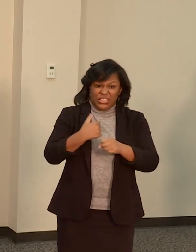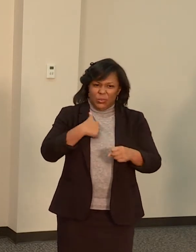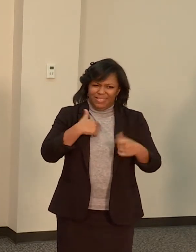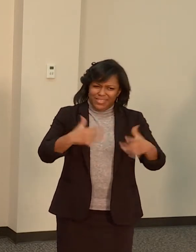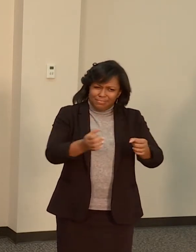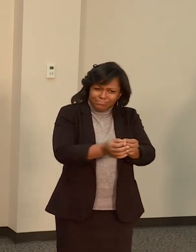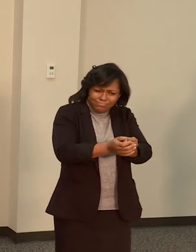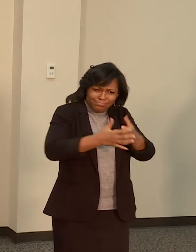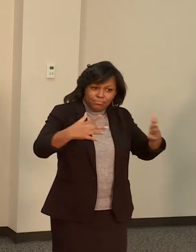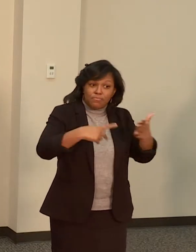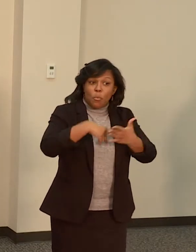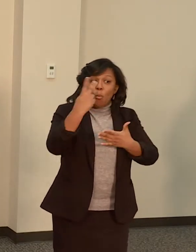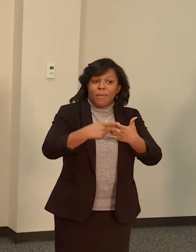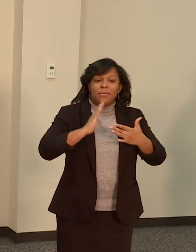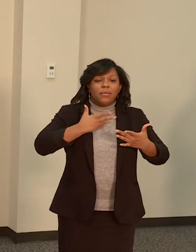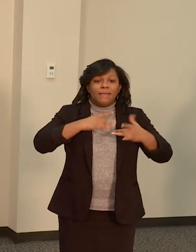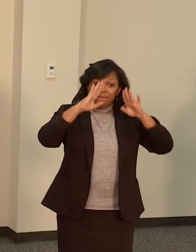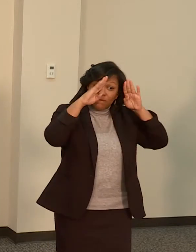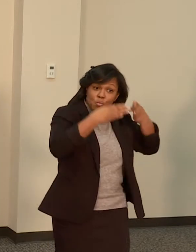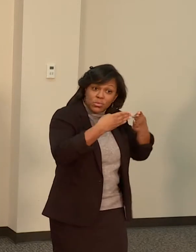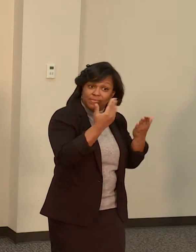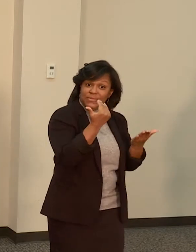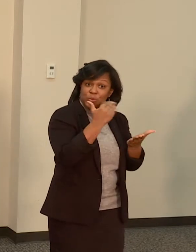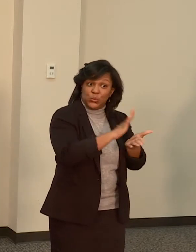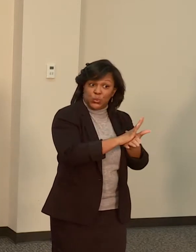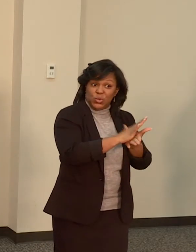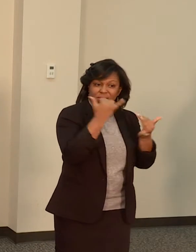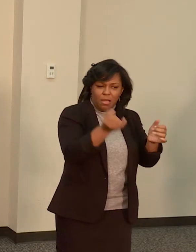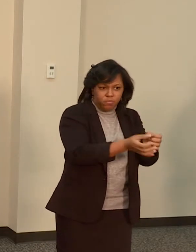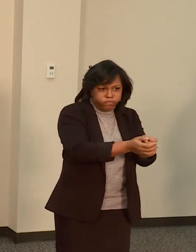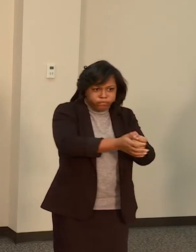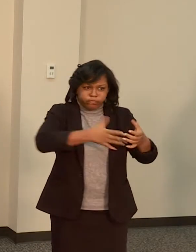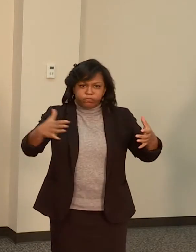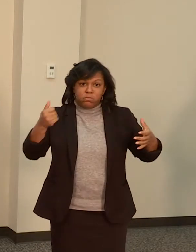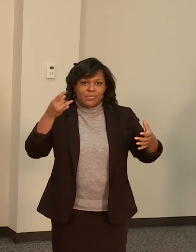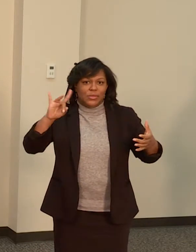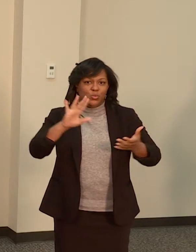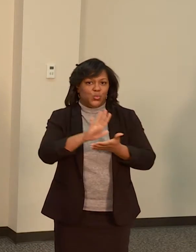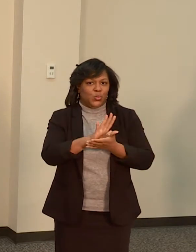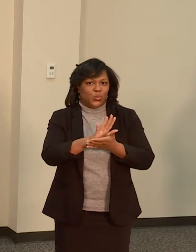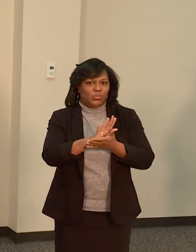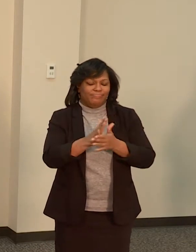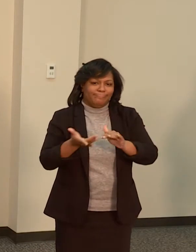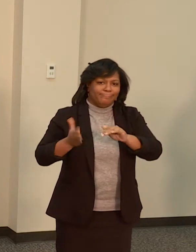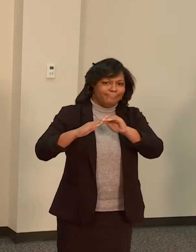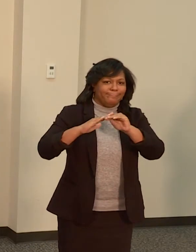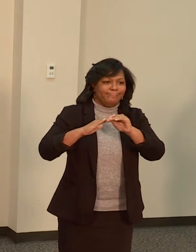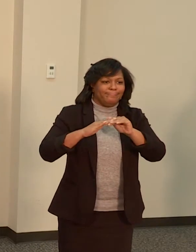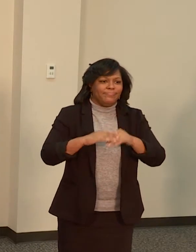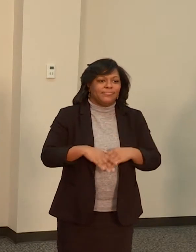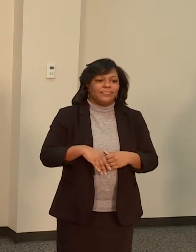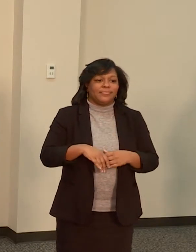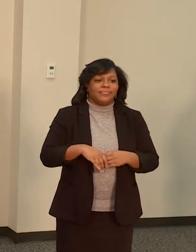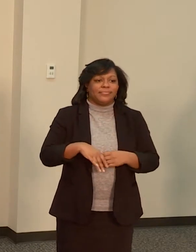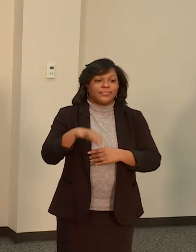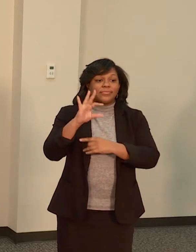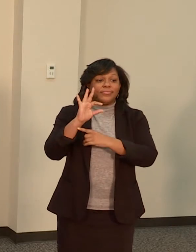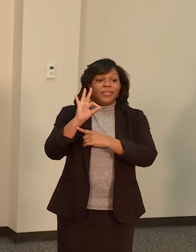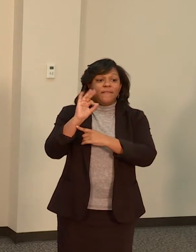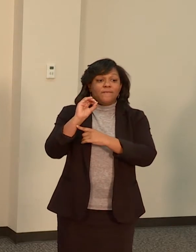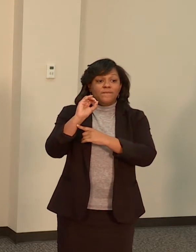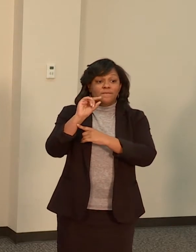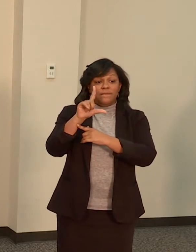focused on 15 schools and has now been expanded to 18 schools, including Falwell, Webster,